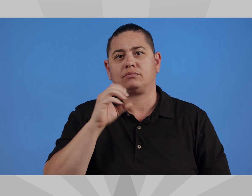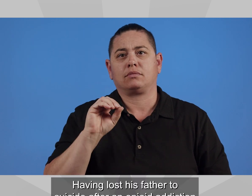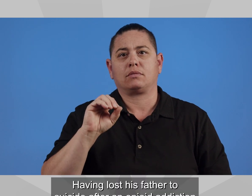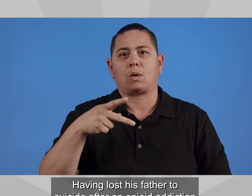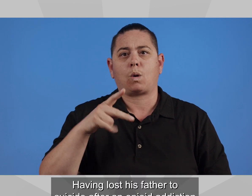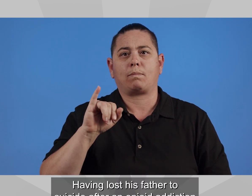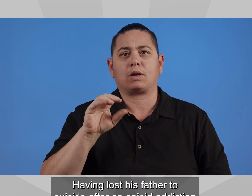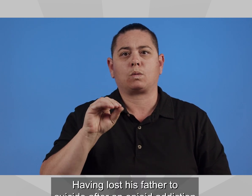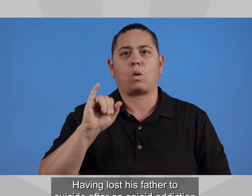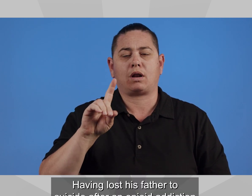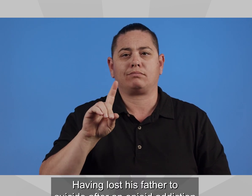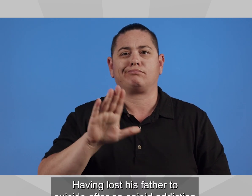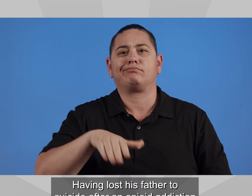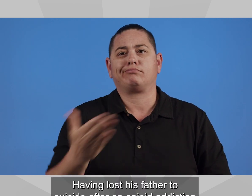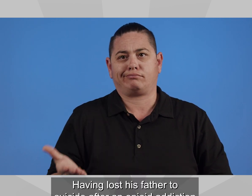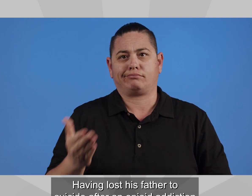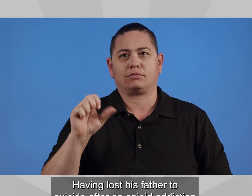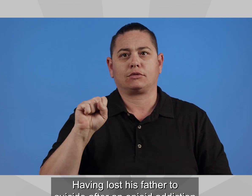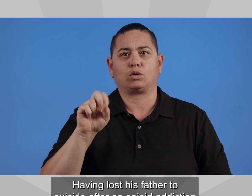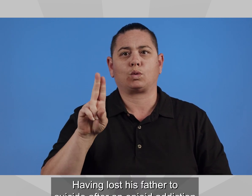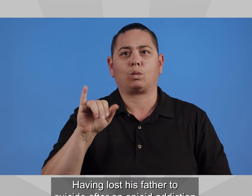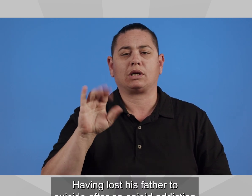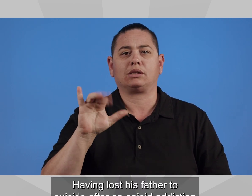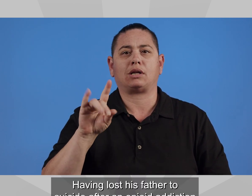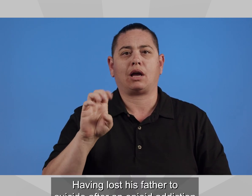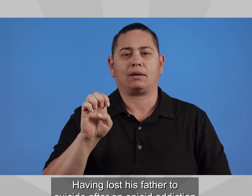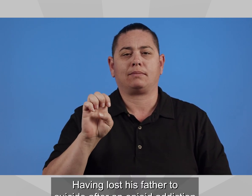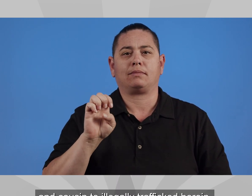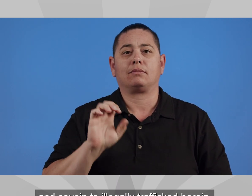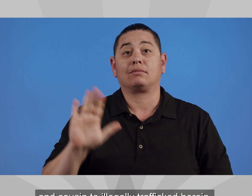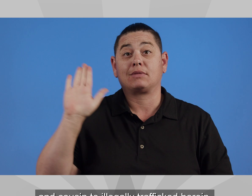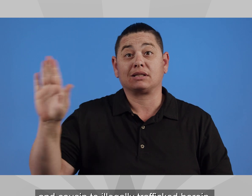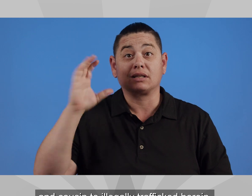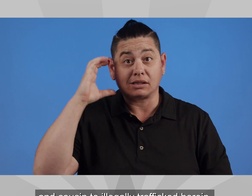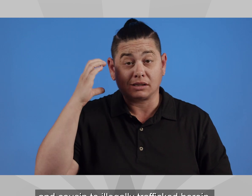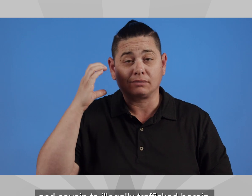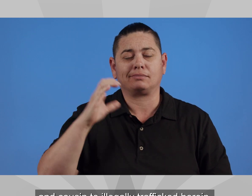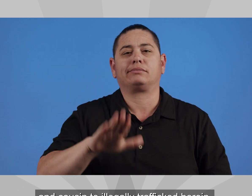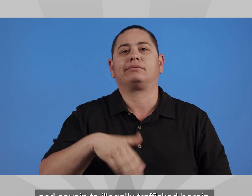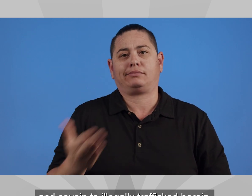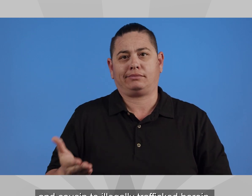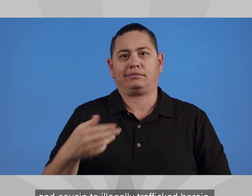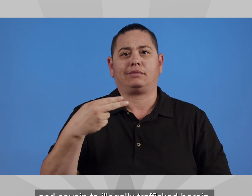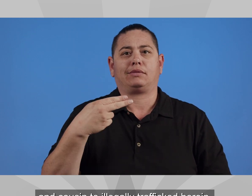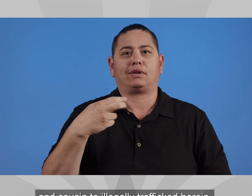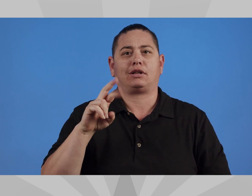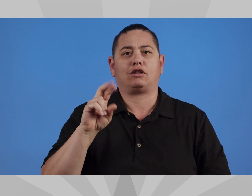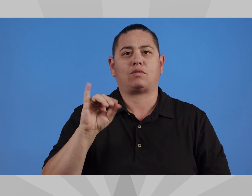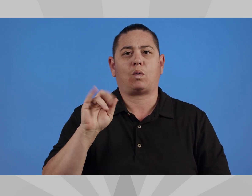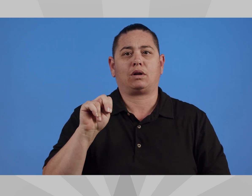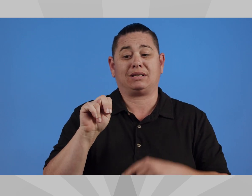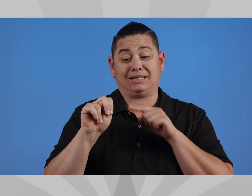Having lost his father to suicide after an opioid addiction and cousin to illegally trafficked heroin,